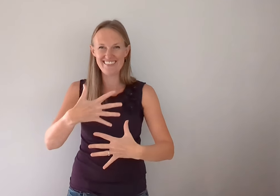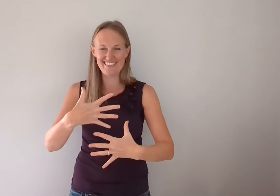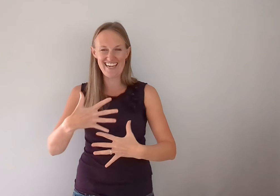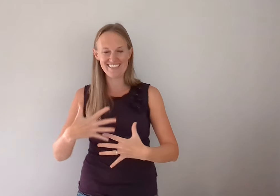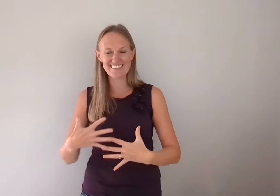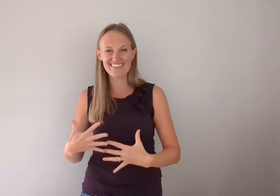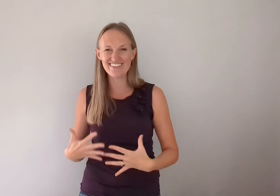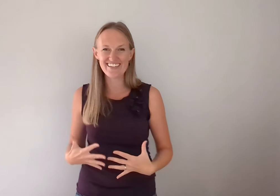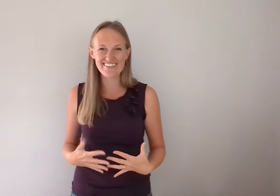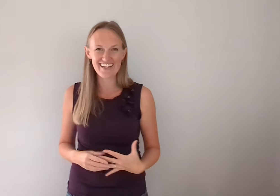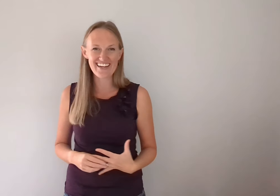the change in the video lighting.